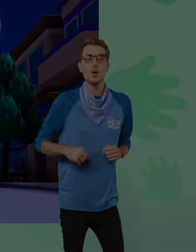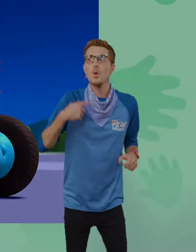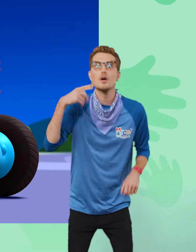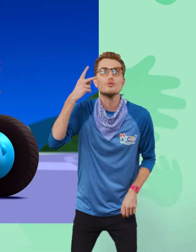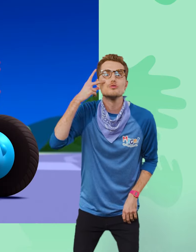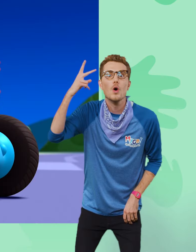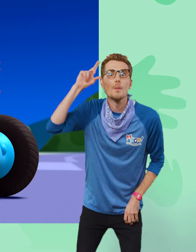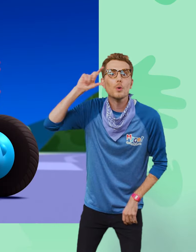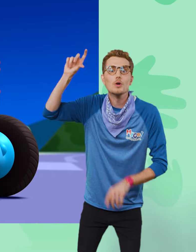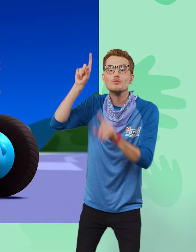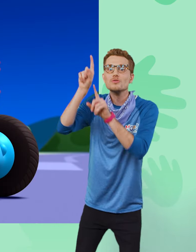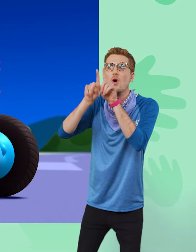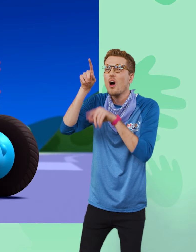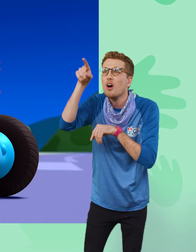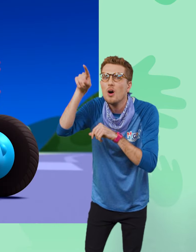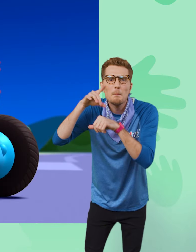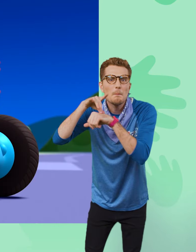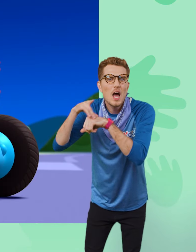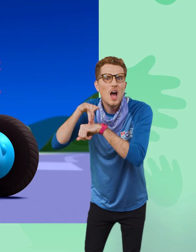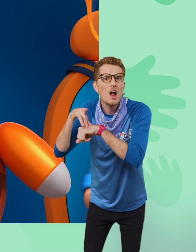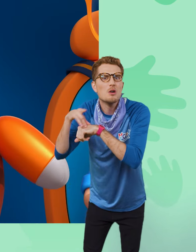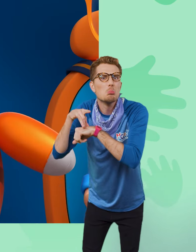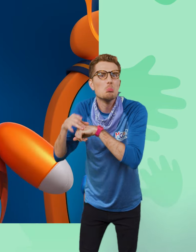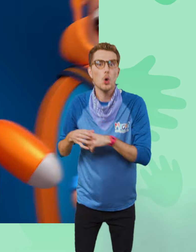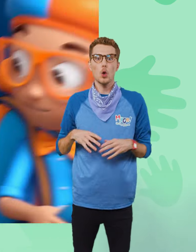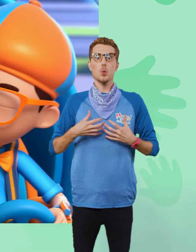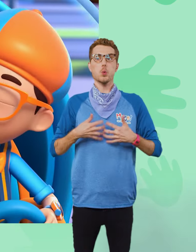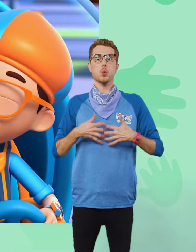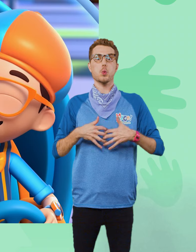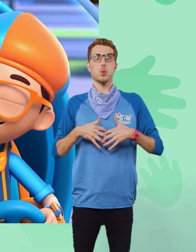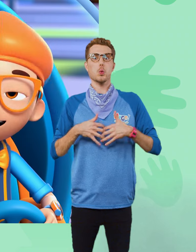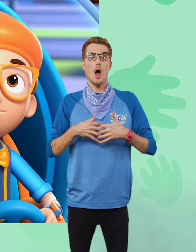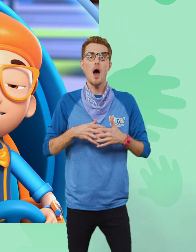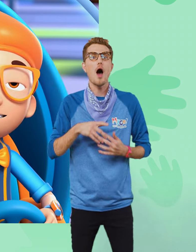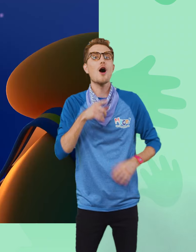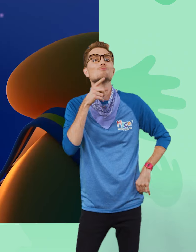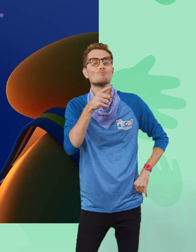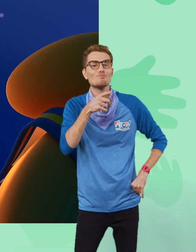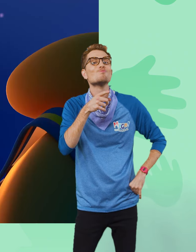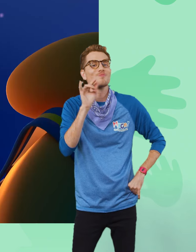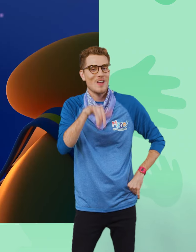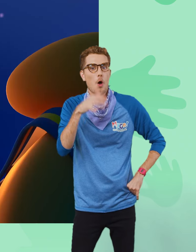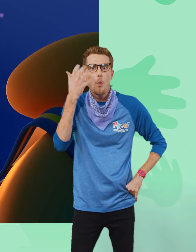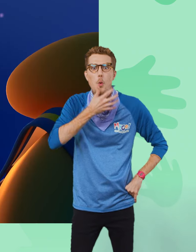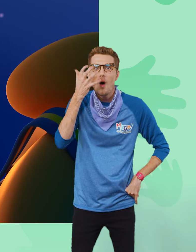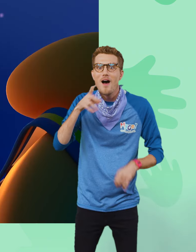Stars. And is that a planet? Oh, it is, Tabs. Whoa! There's a whole